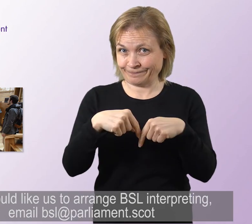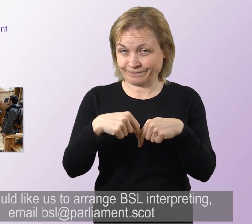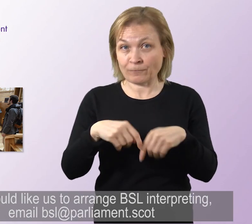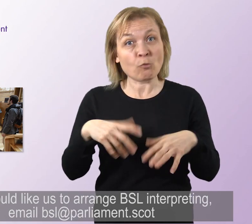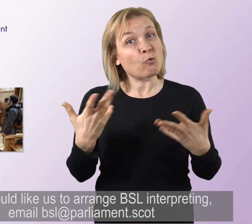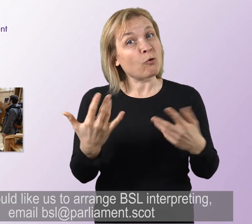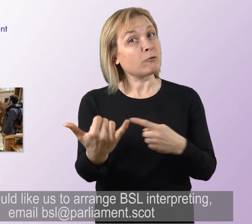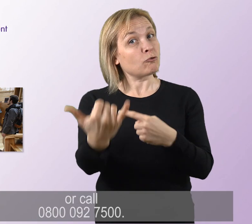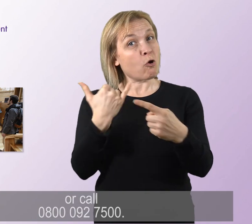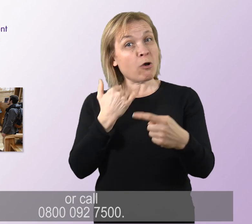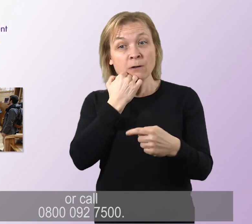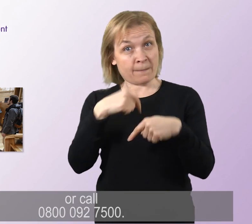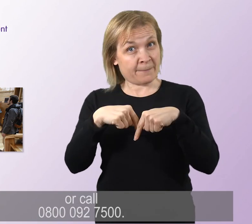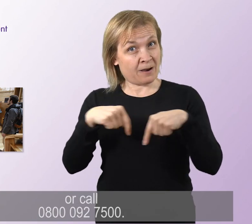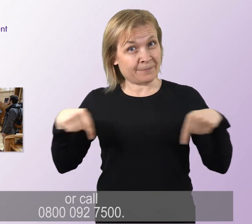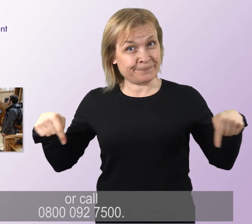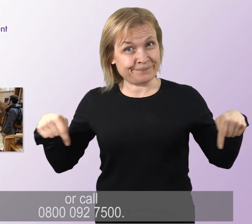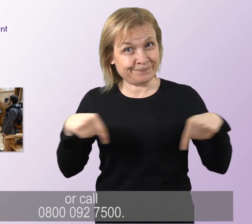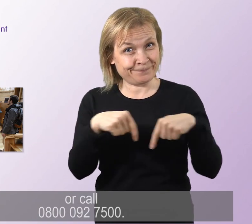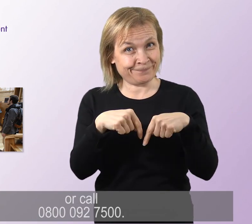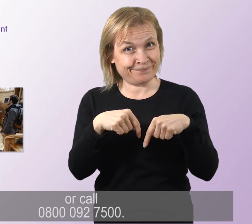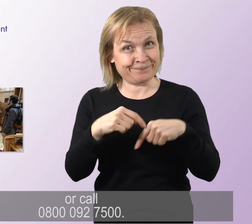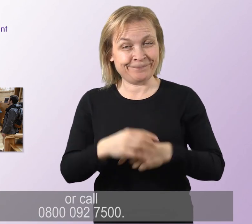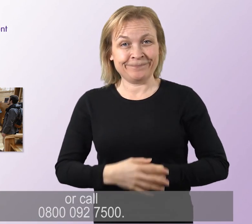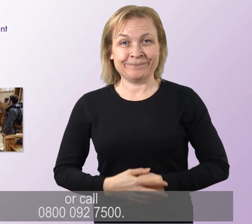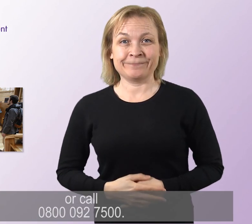092 7500